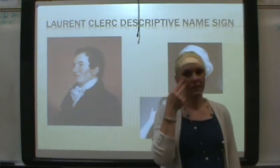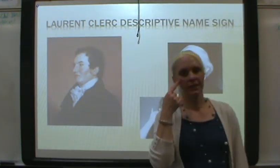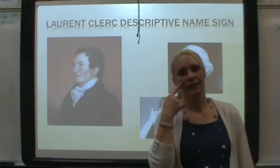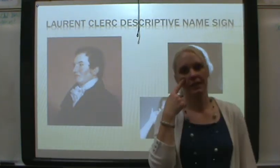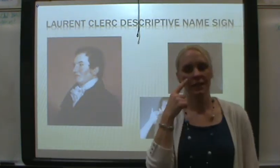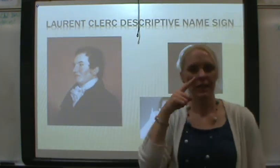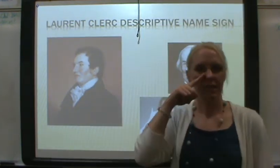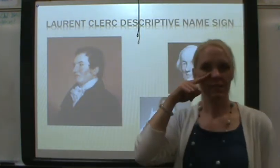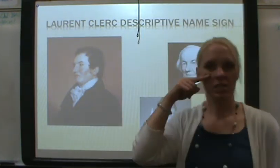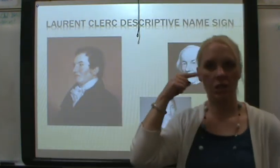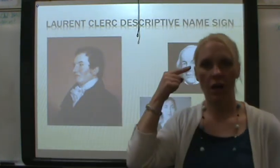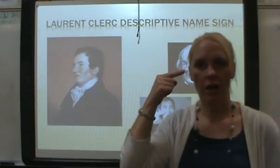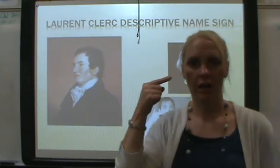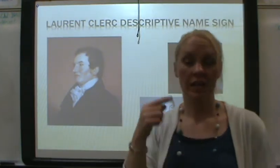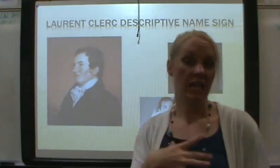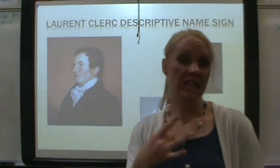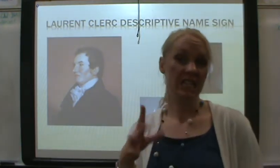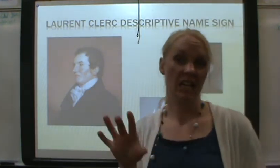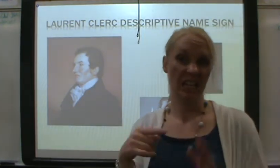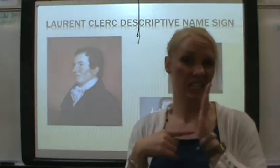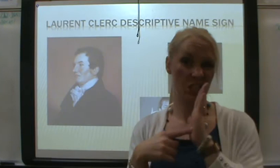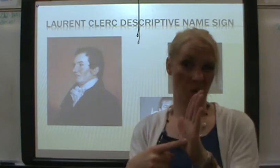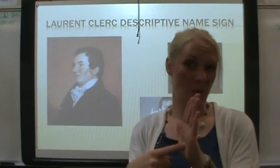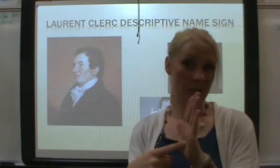is a scar. He did not like to show it.